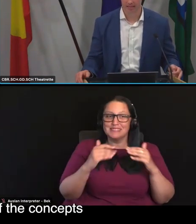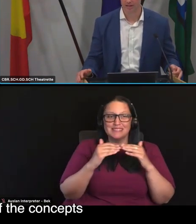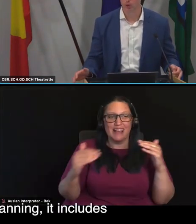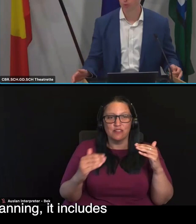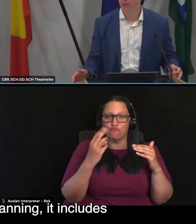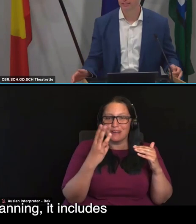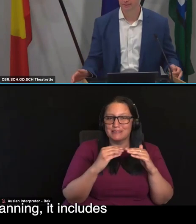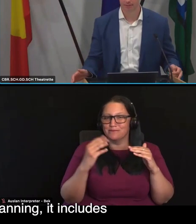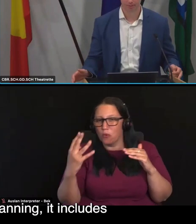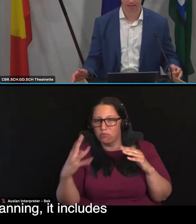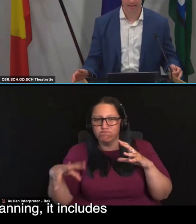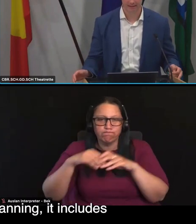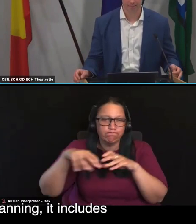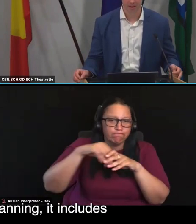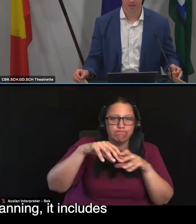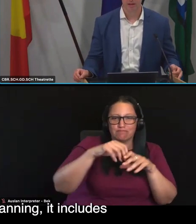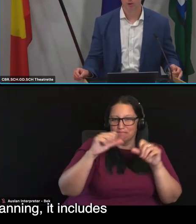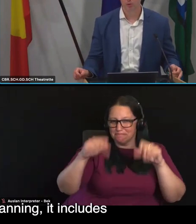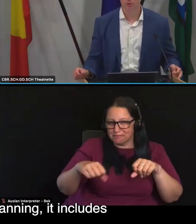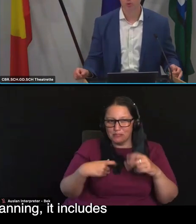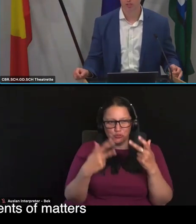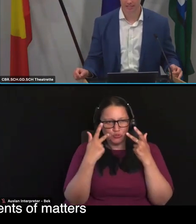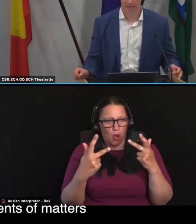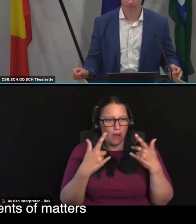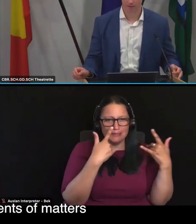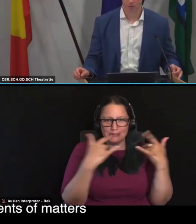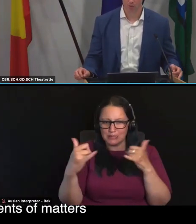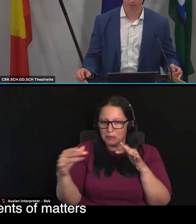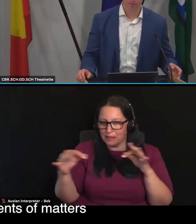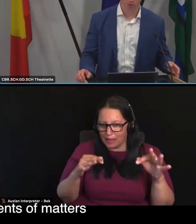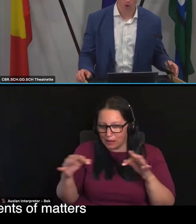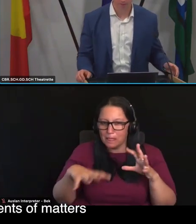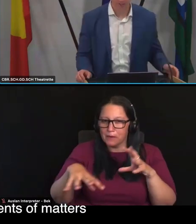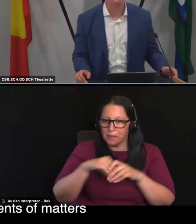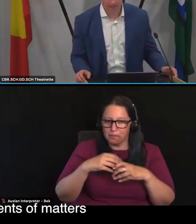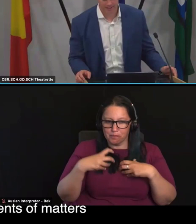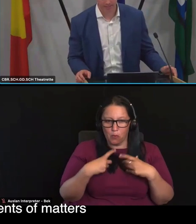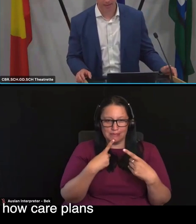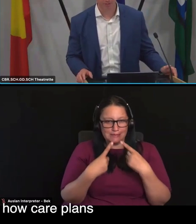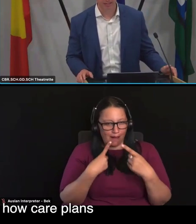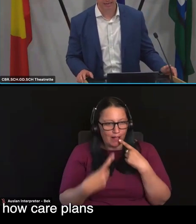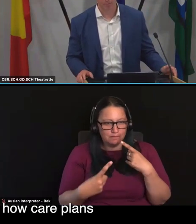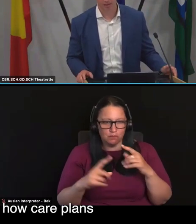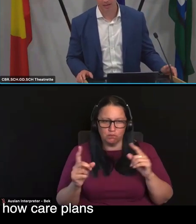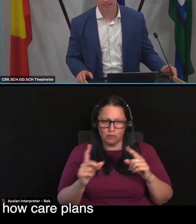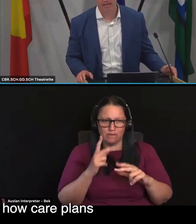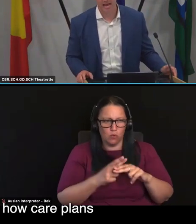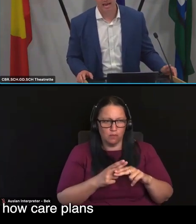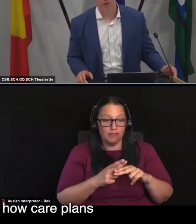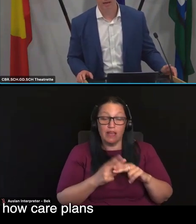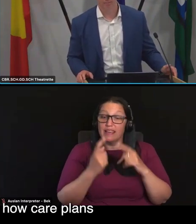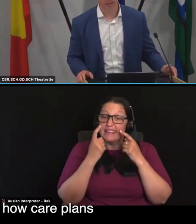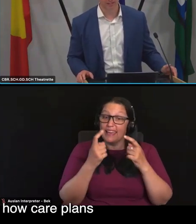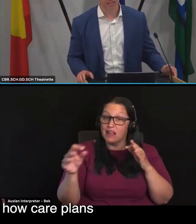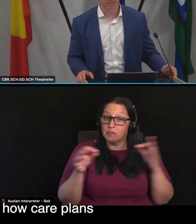concepts, again, including assessment, planning, it includes more detail about the requirements of matters to be captured in care plans